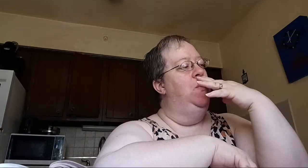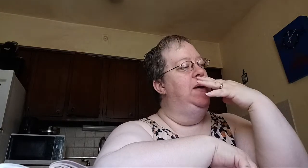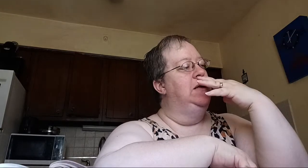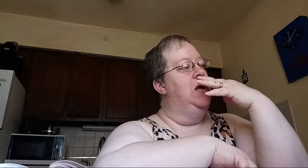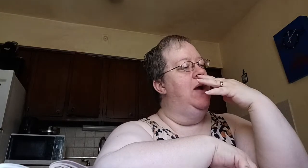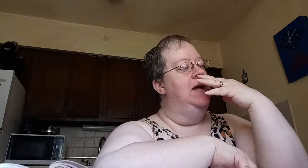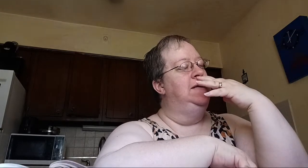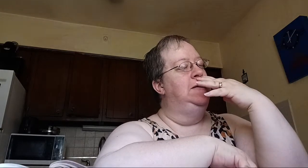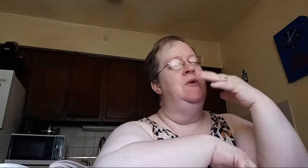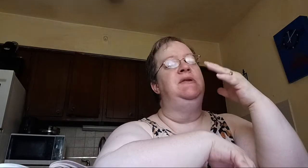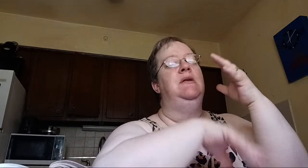weeks ago, I said, you know,